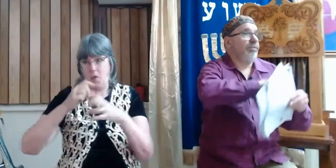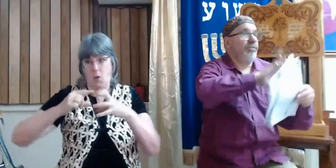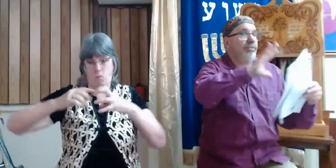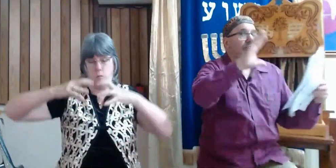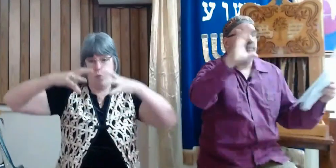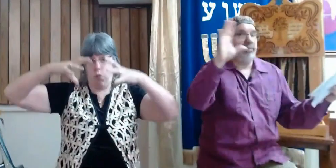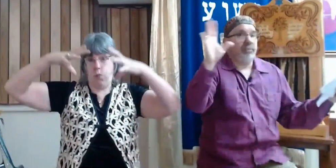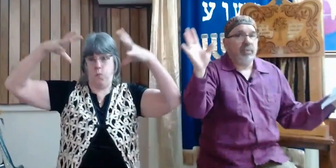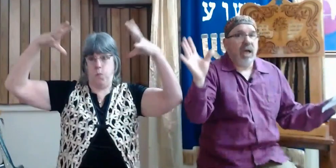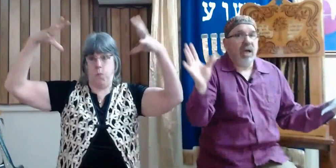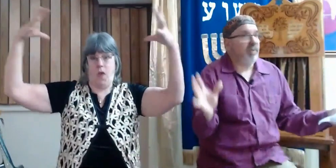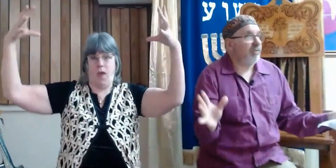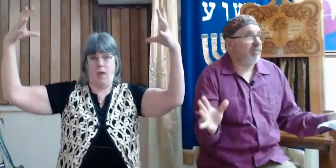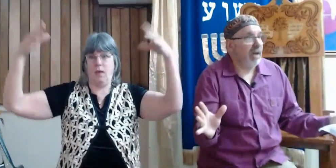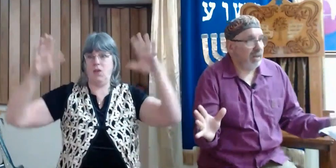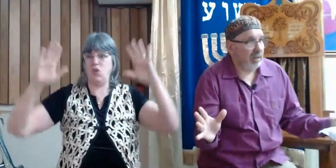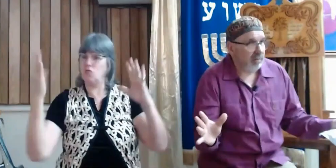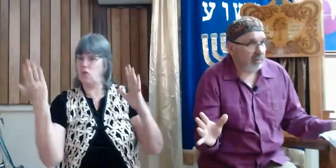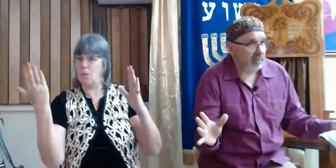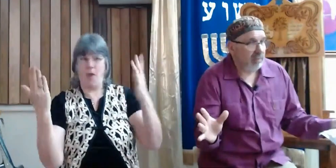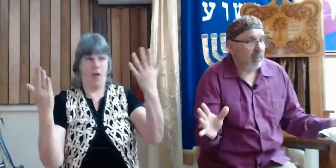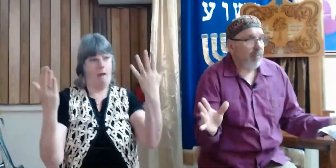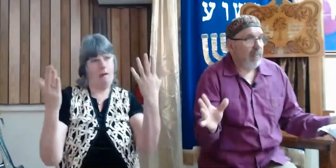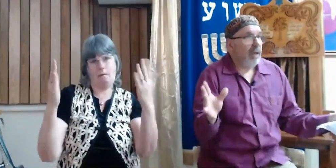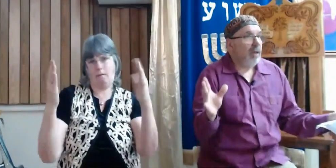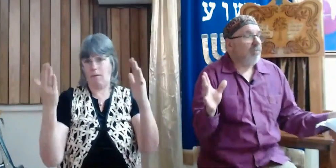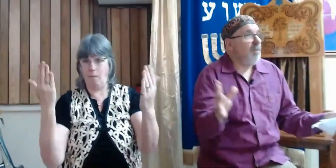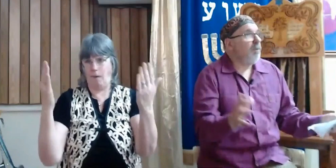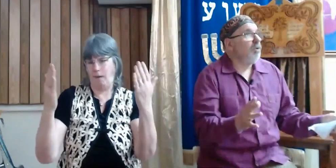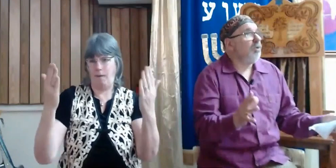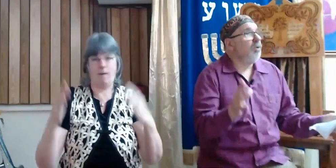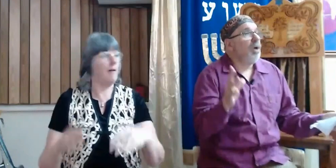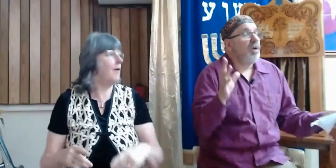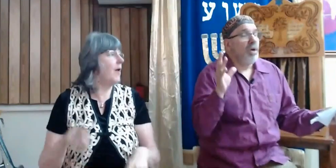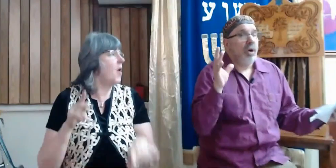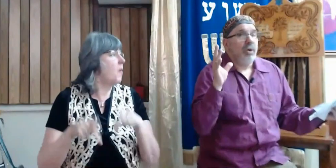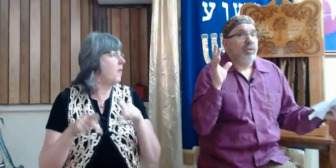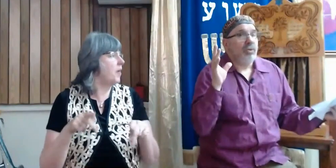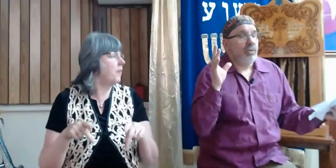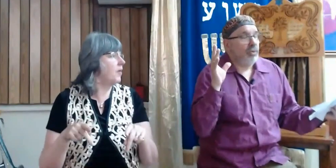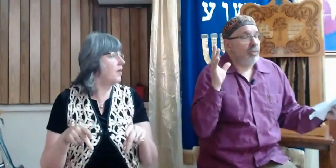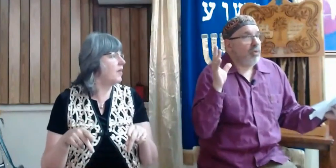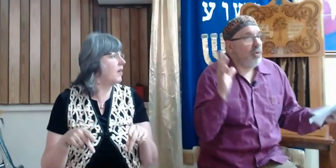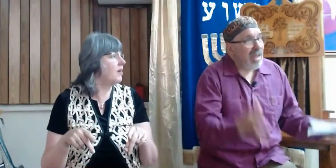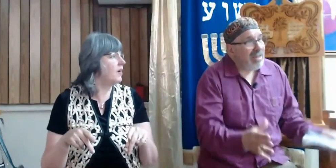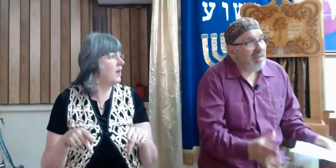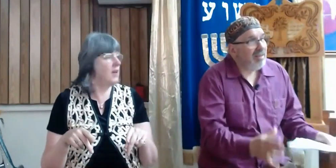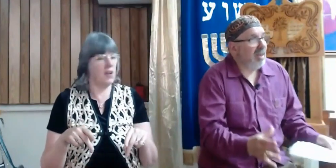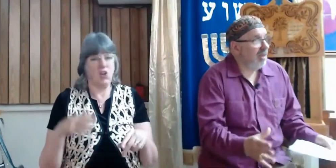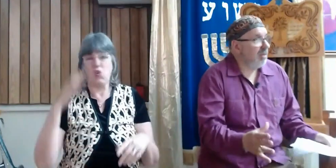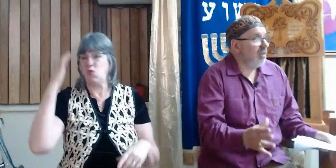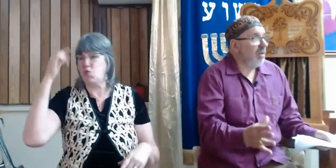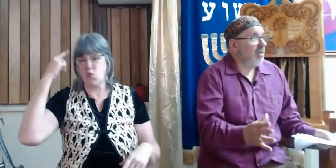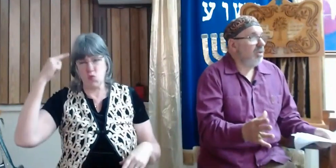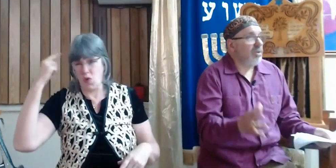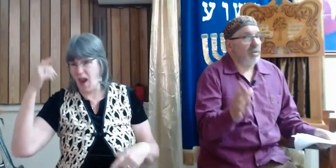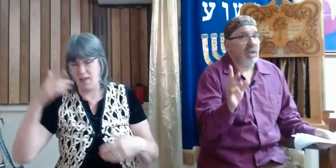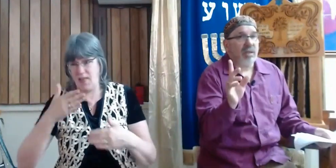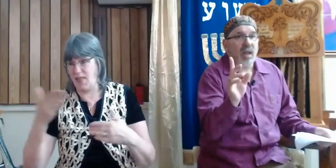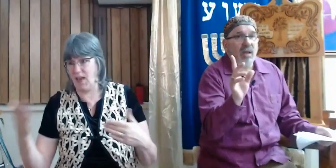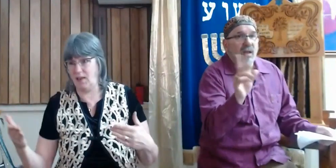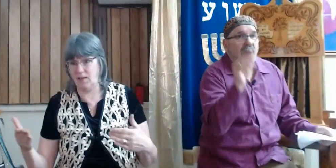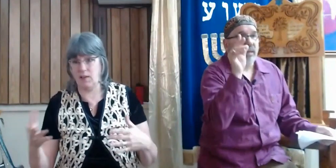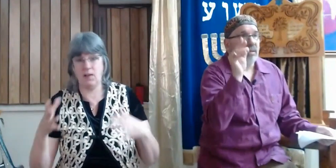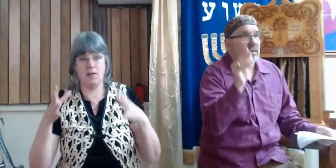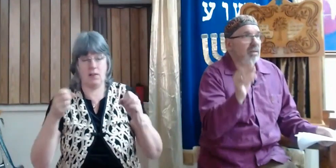amplified. People do crazy things just